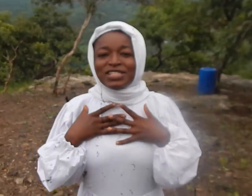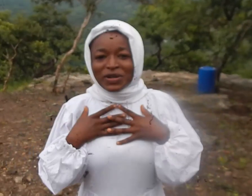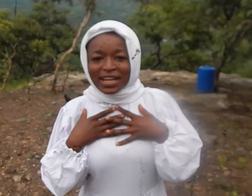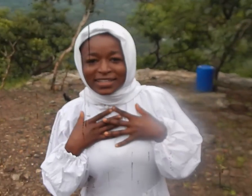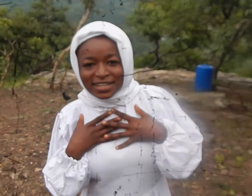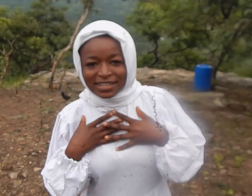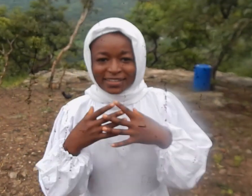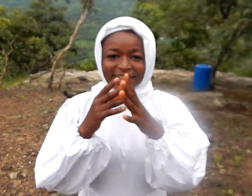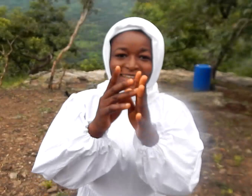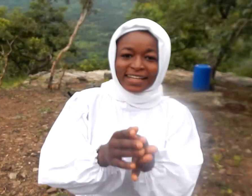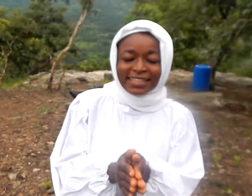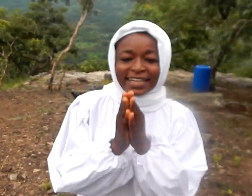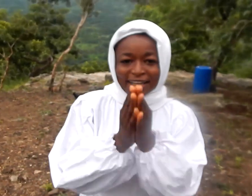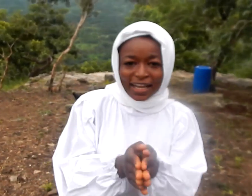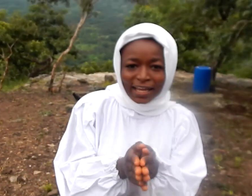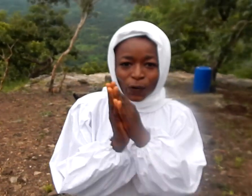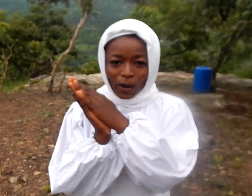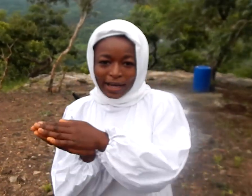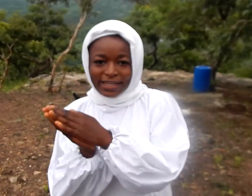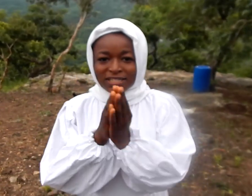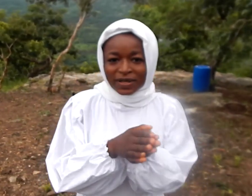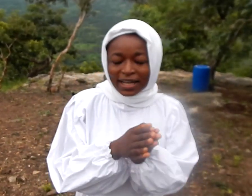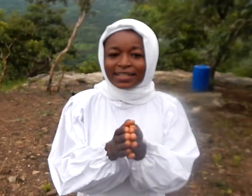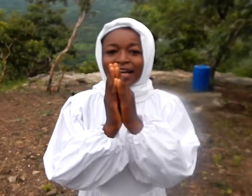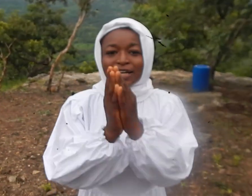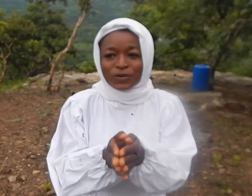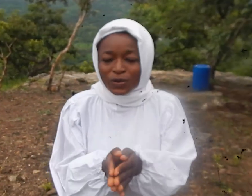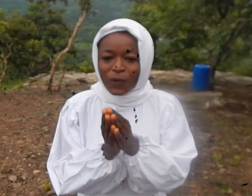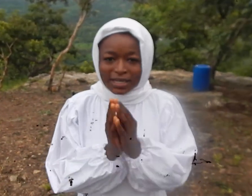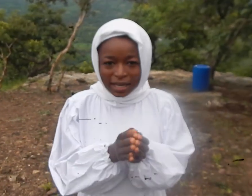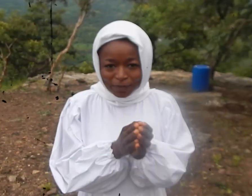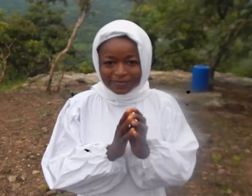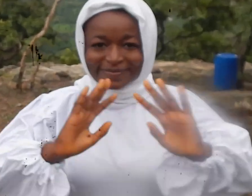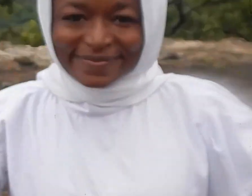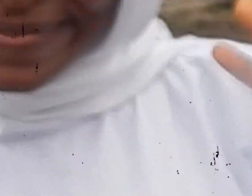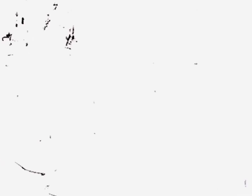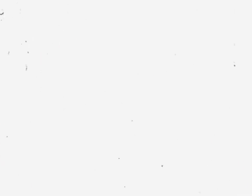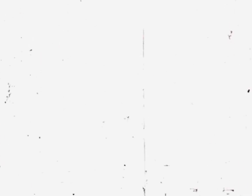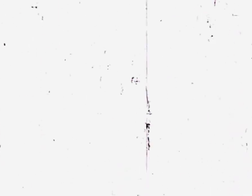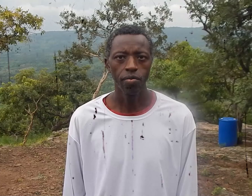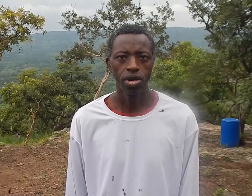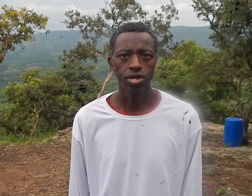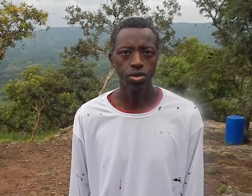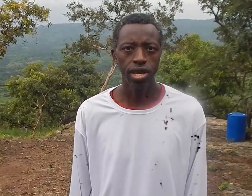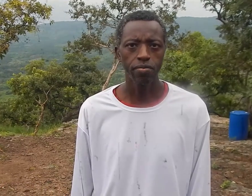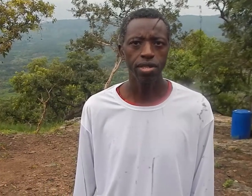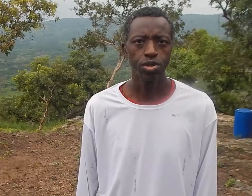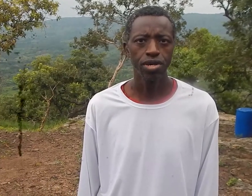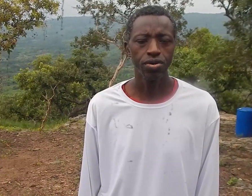am an Israelite by the special